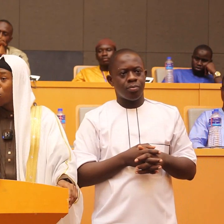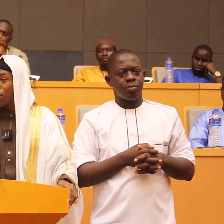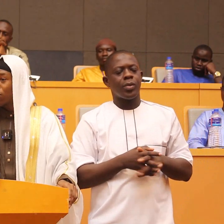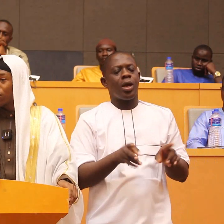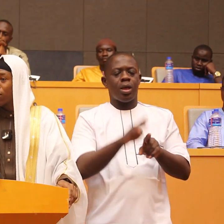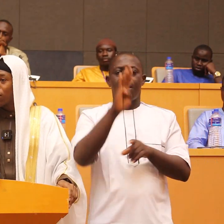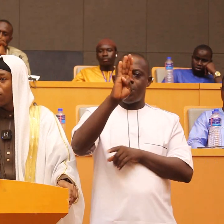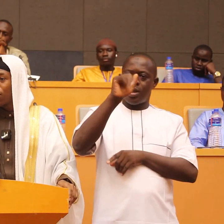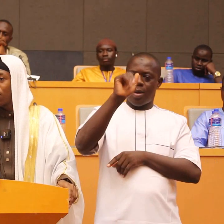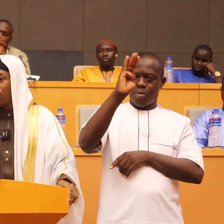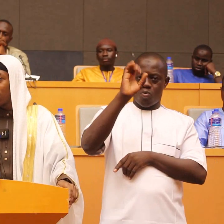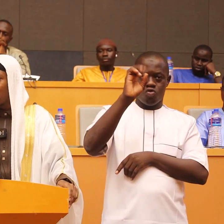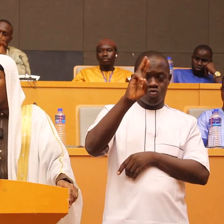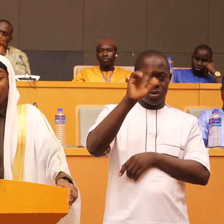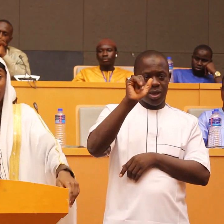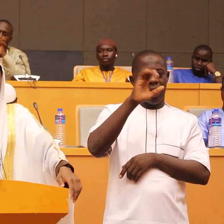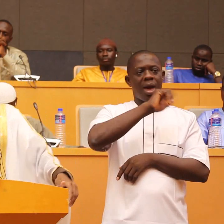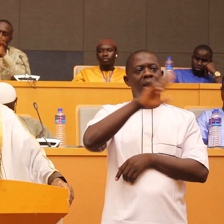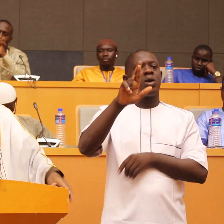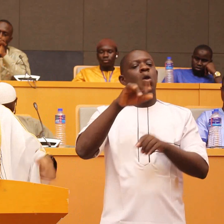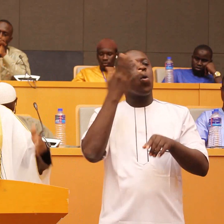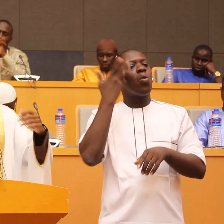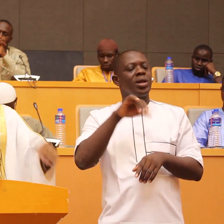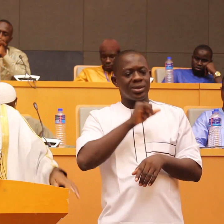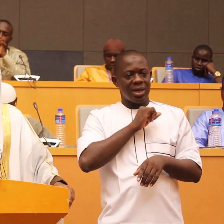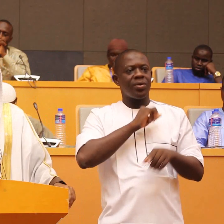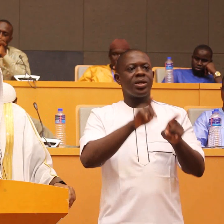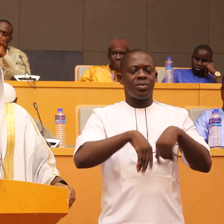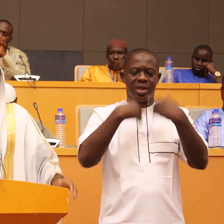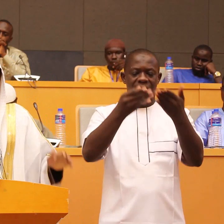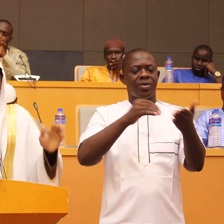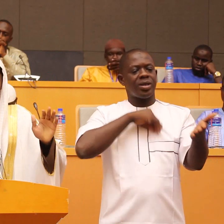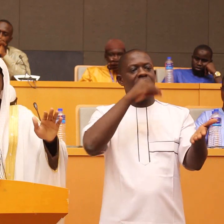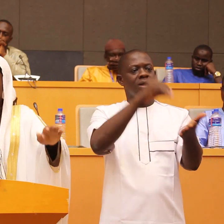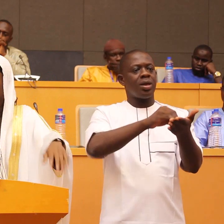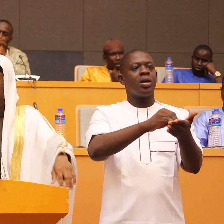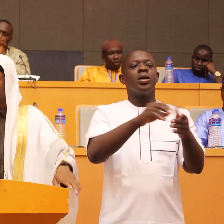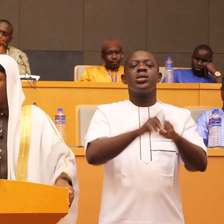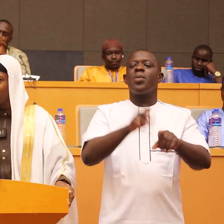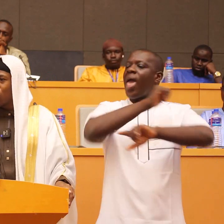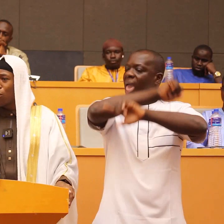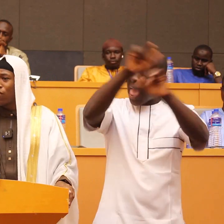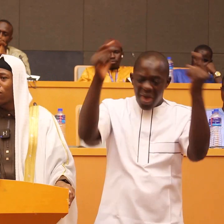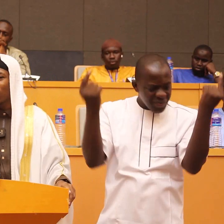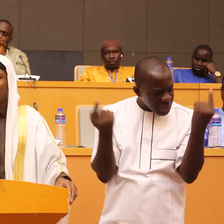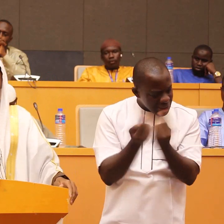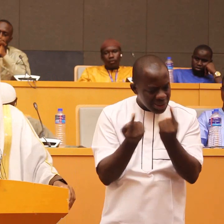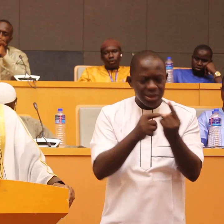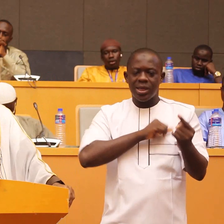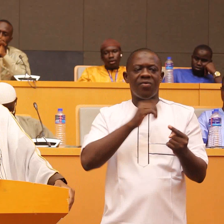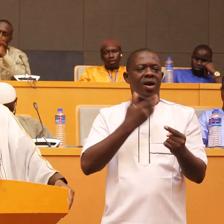is abu bakar saddiq when abu bakar saddiq is giving the charity he brought everything to prophet